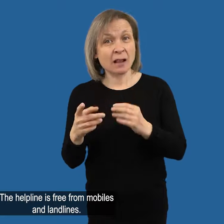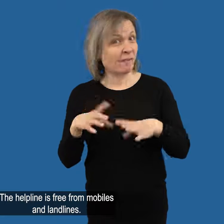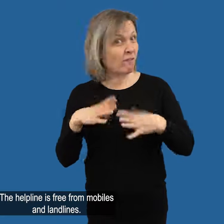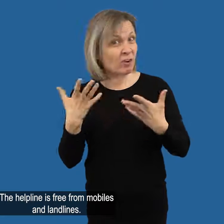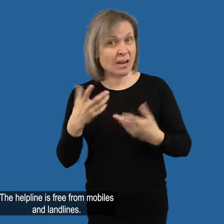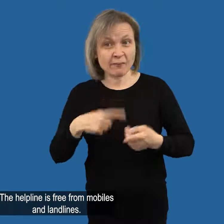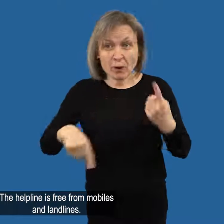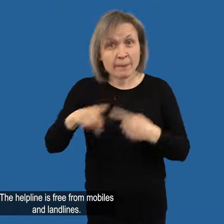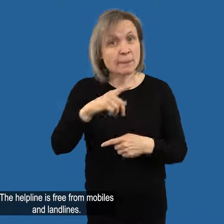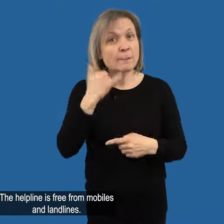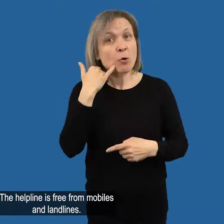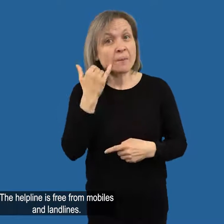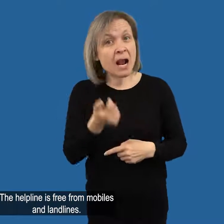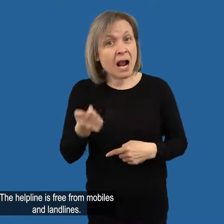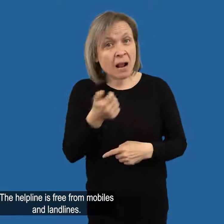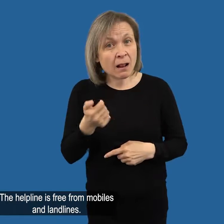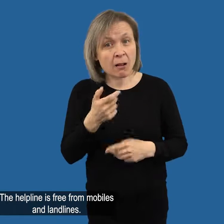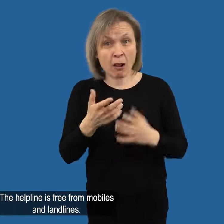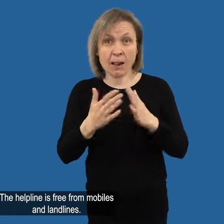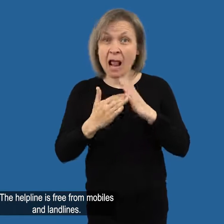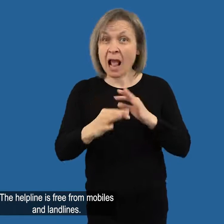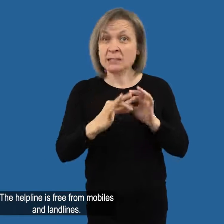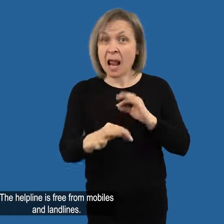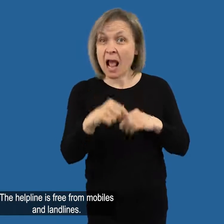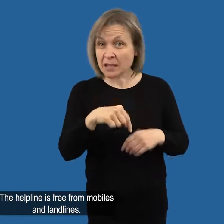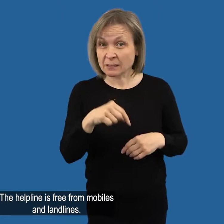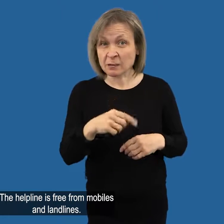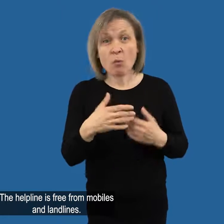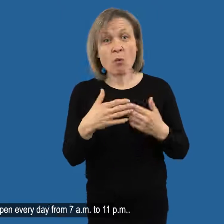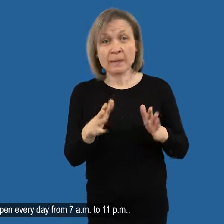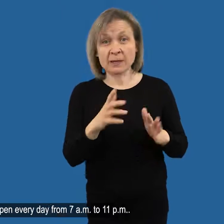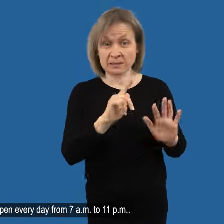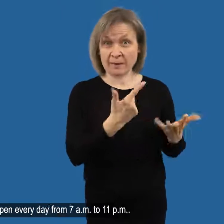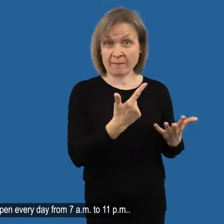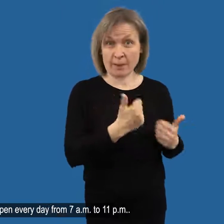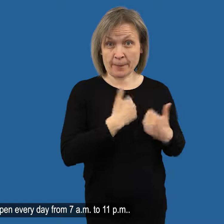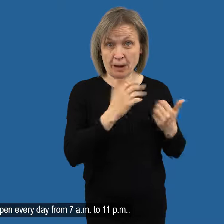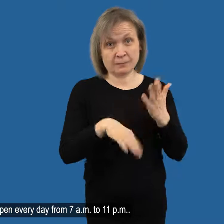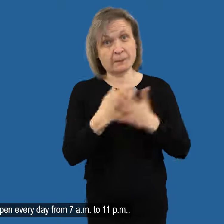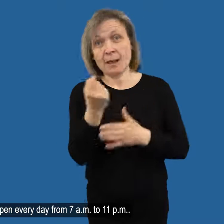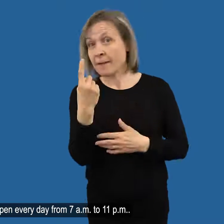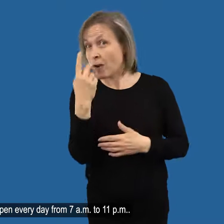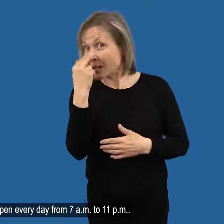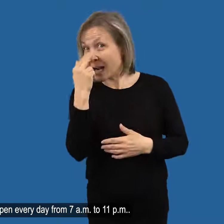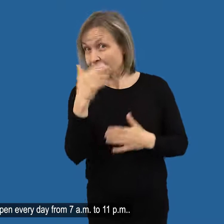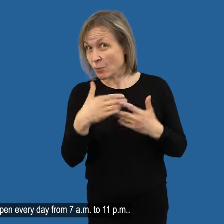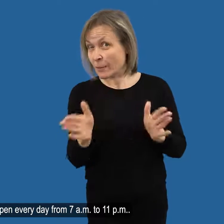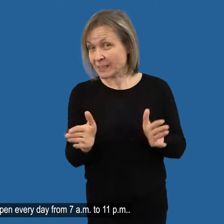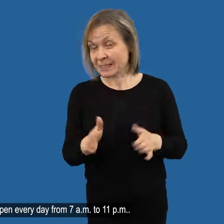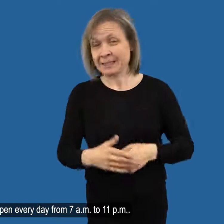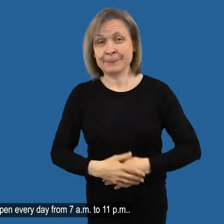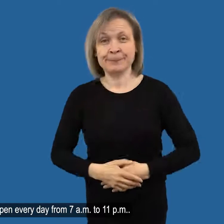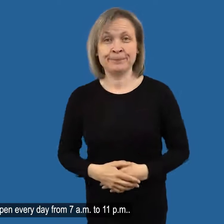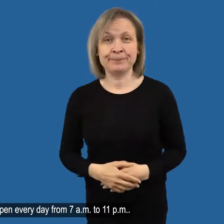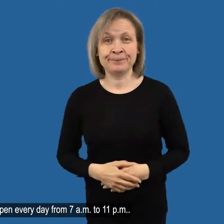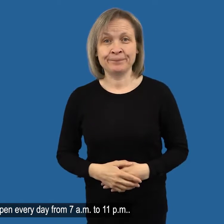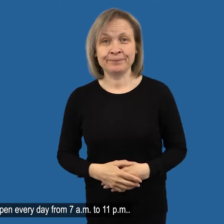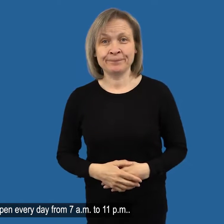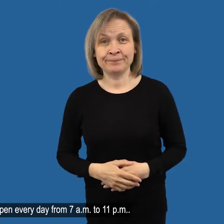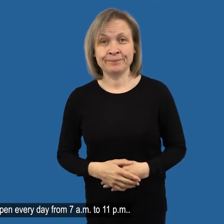The helpline is free from mobiles and landlines It's open every day from 7am to